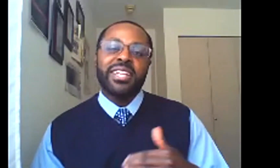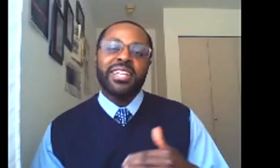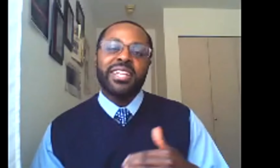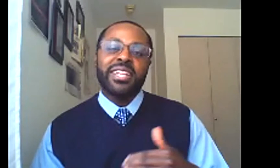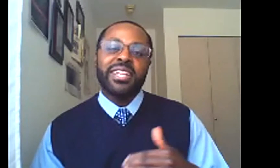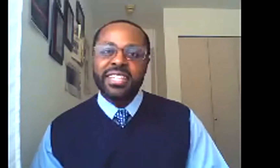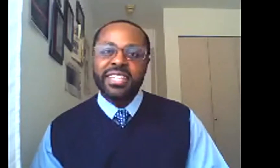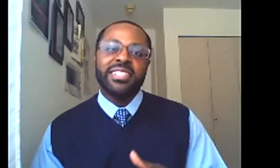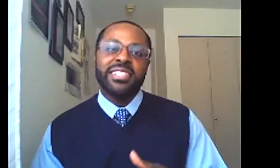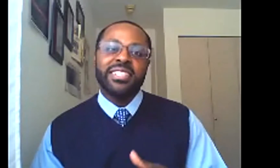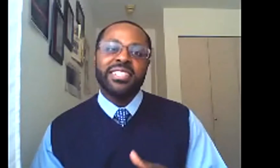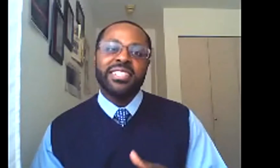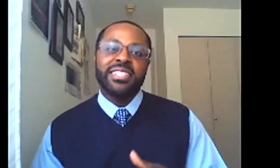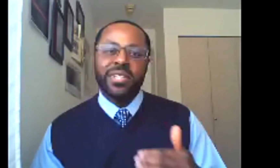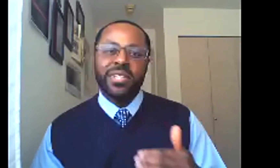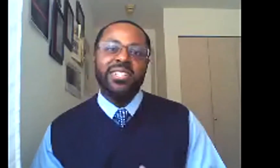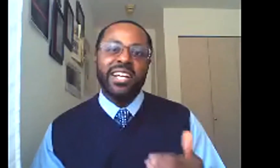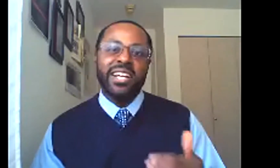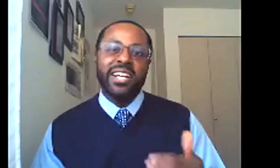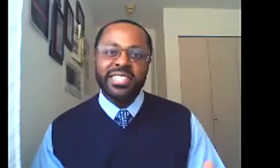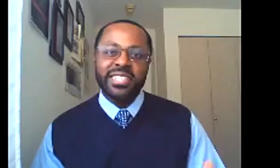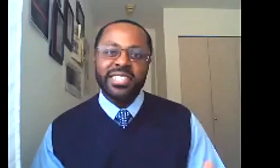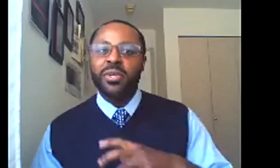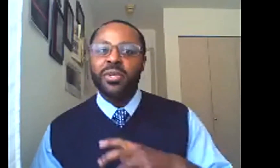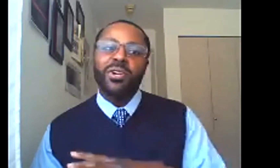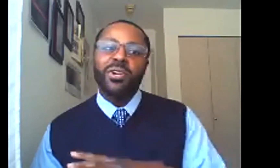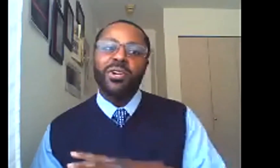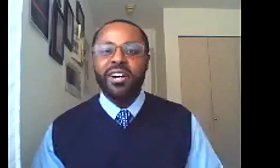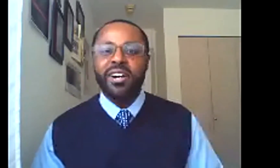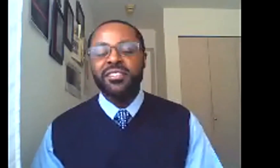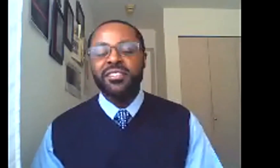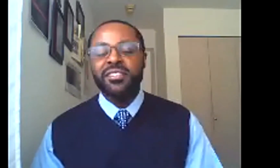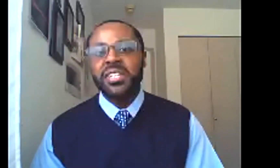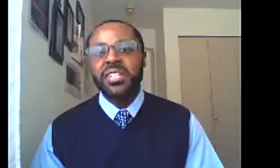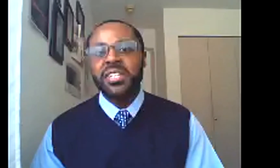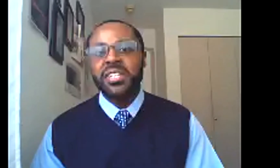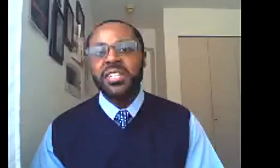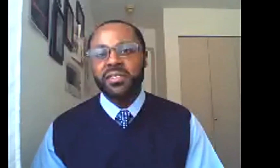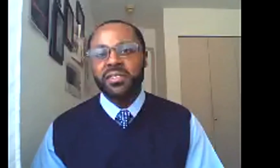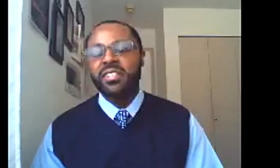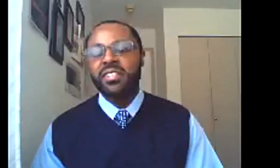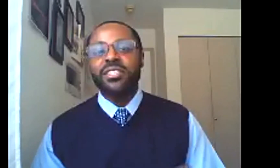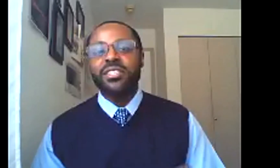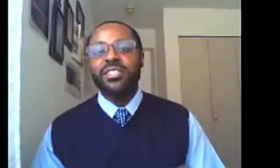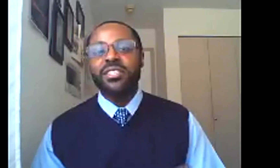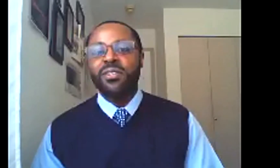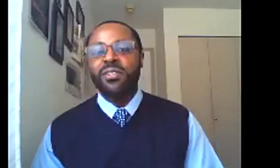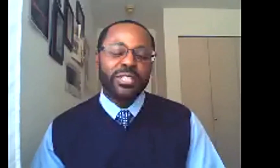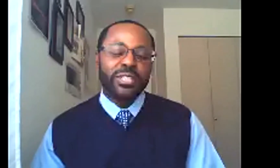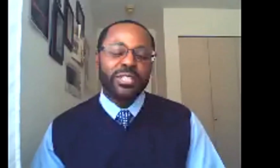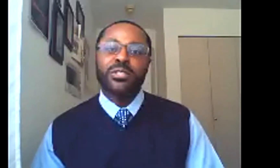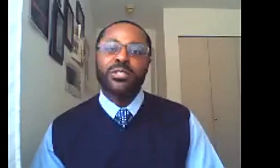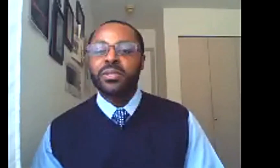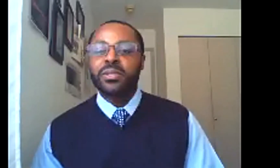to build connections and relationships and alliances with a broad swath of community members, right? So